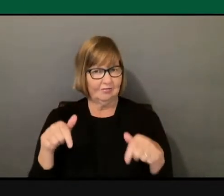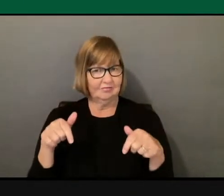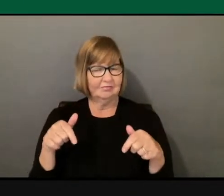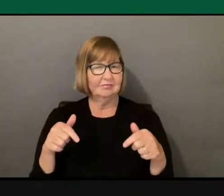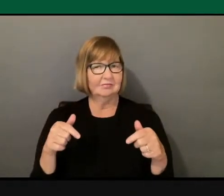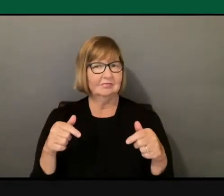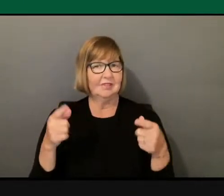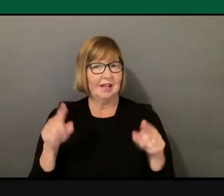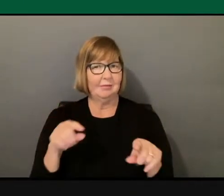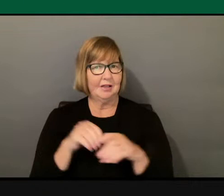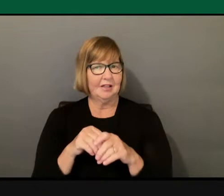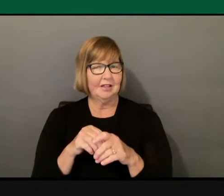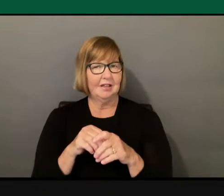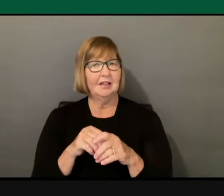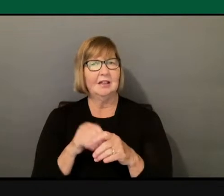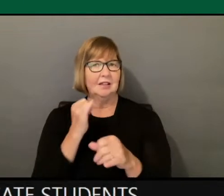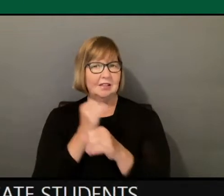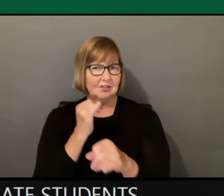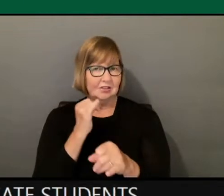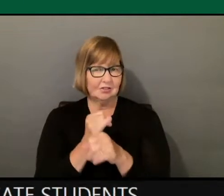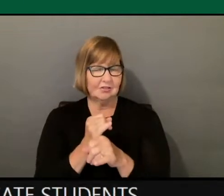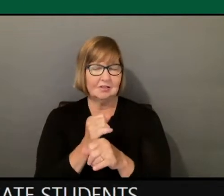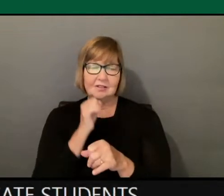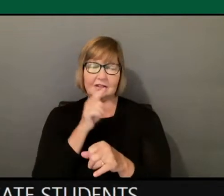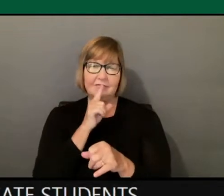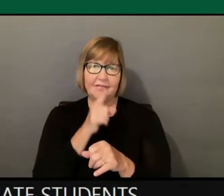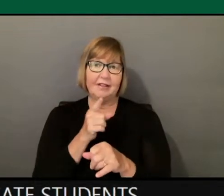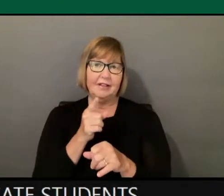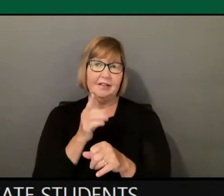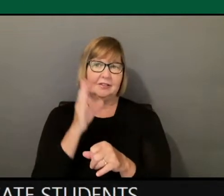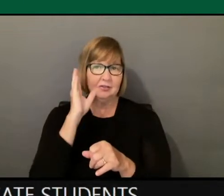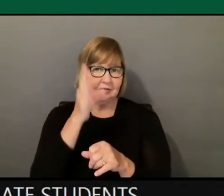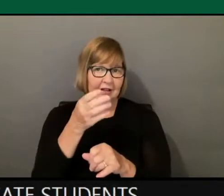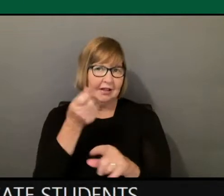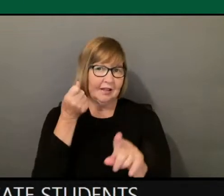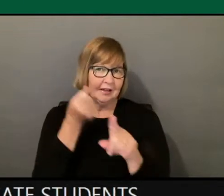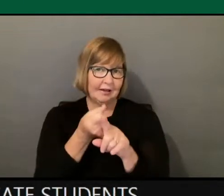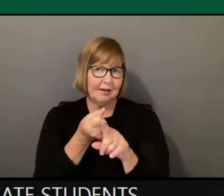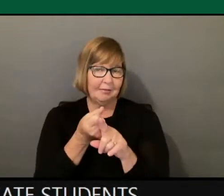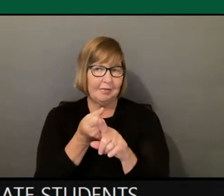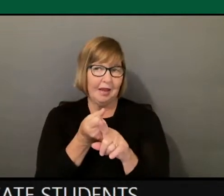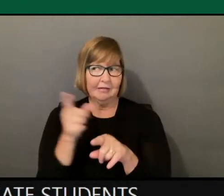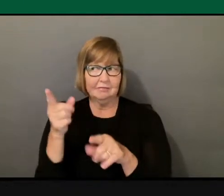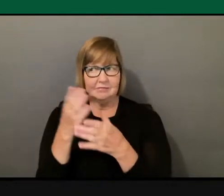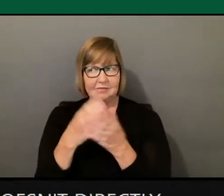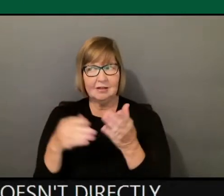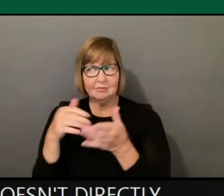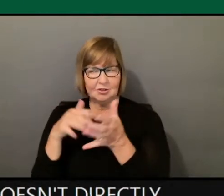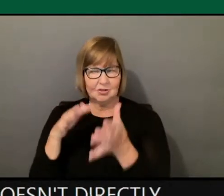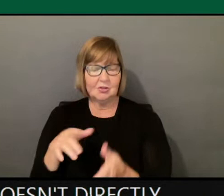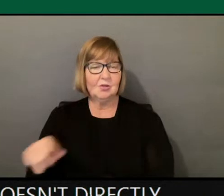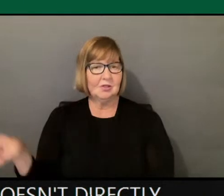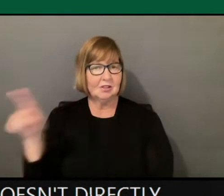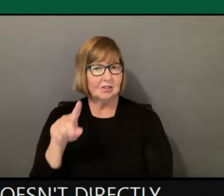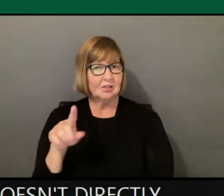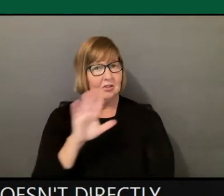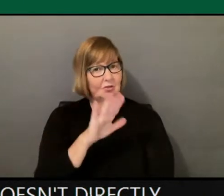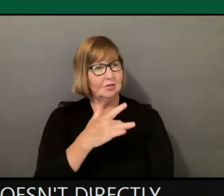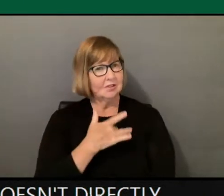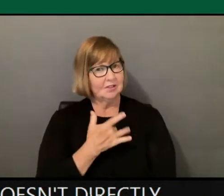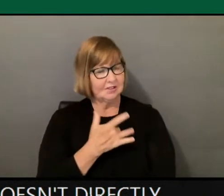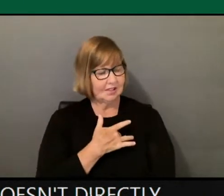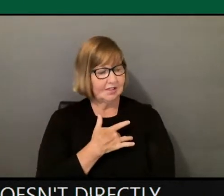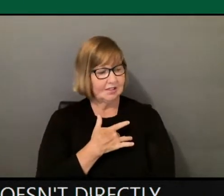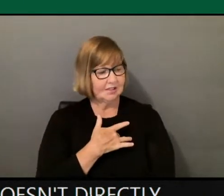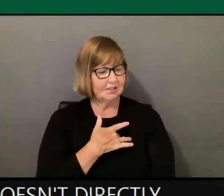directly impact them. Thank you, Morgan. So your understanding is, or your sense is, that students